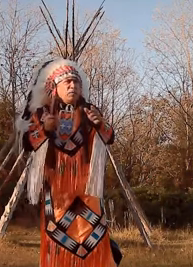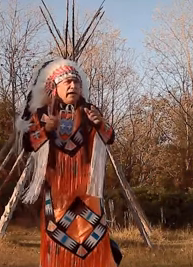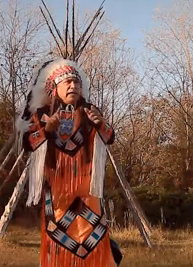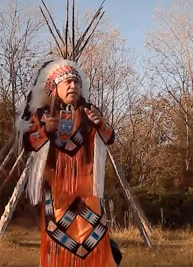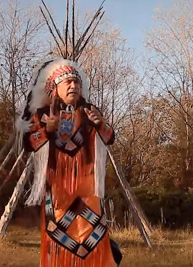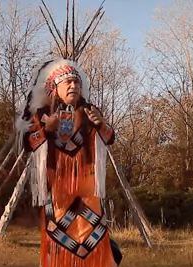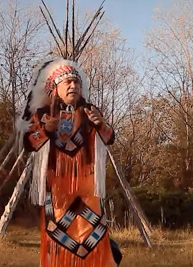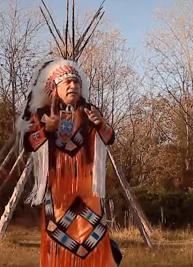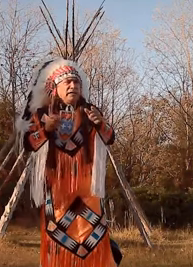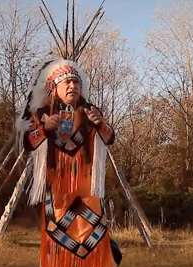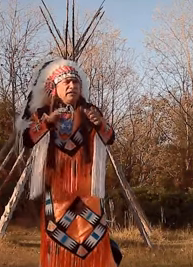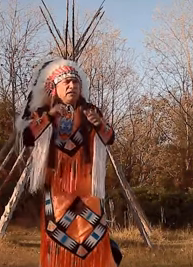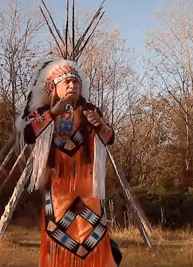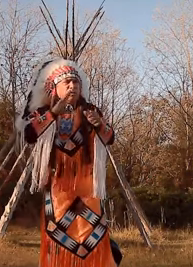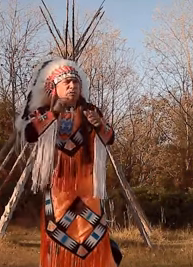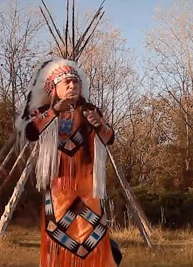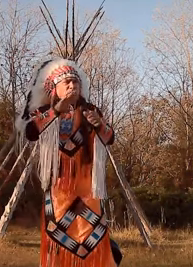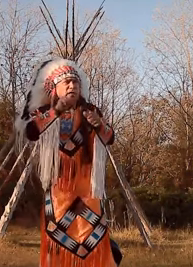wagging, marking,